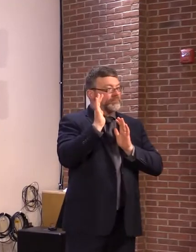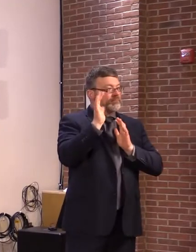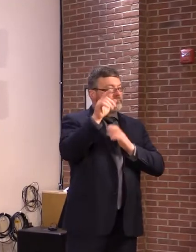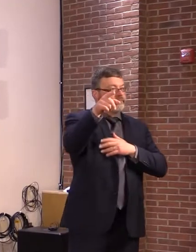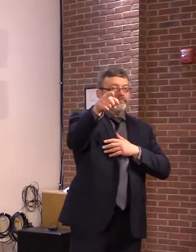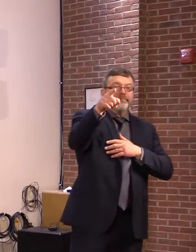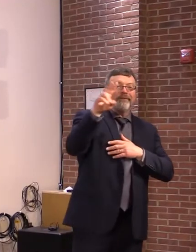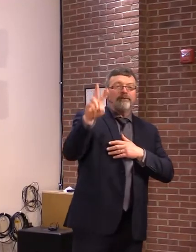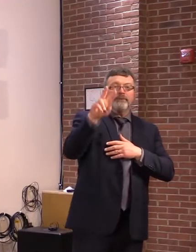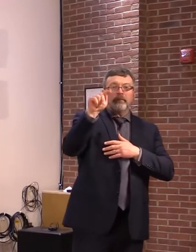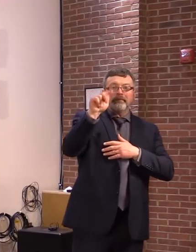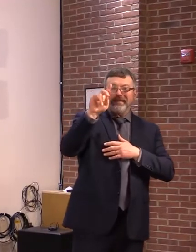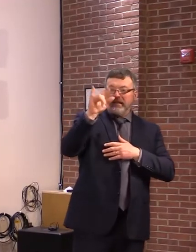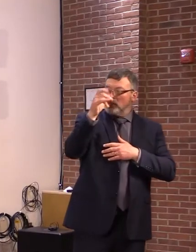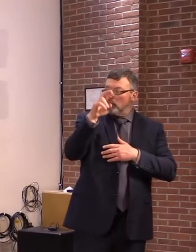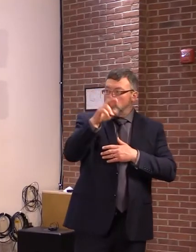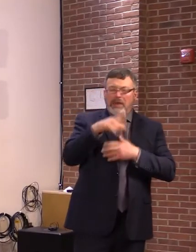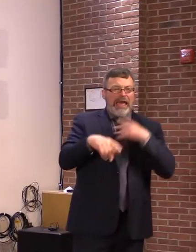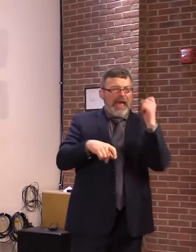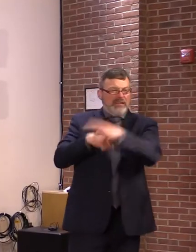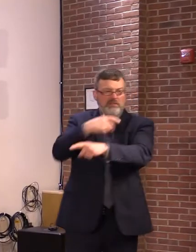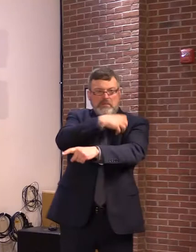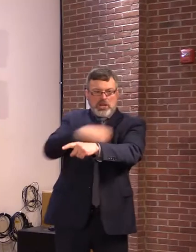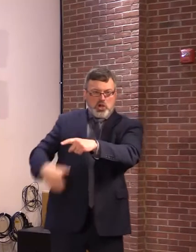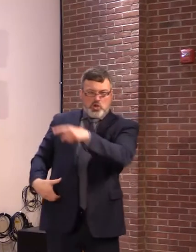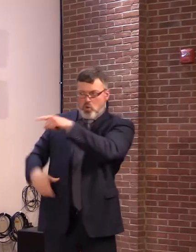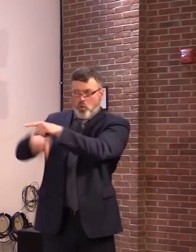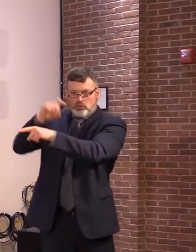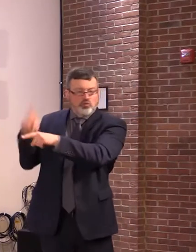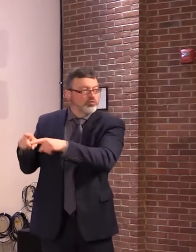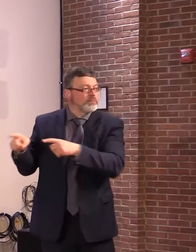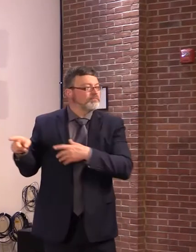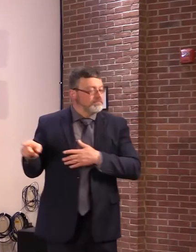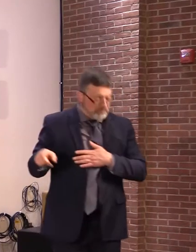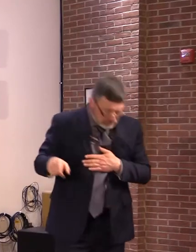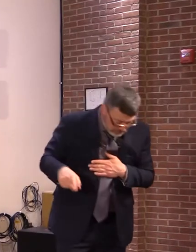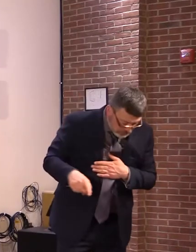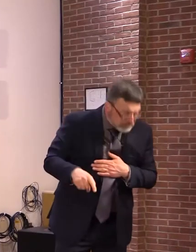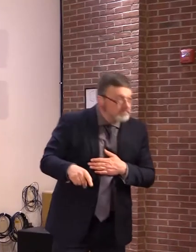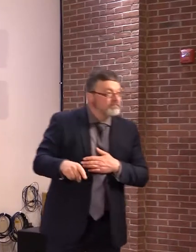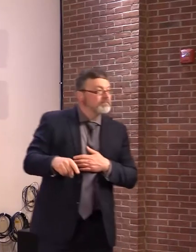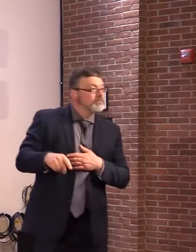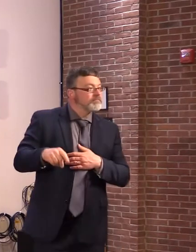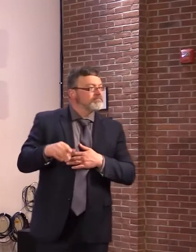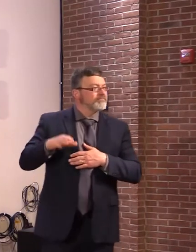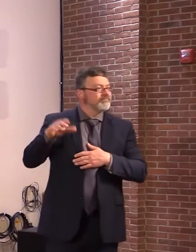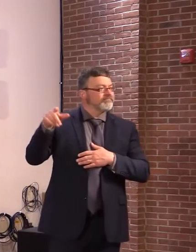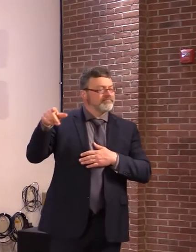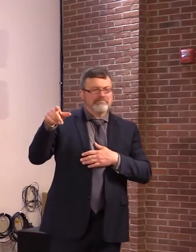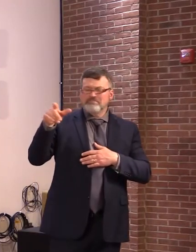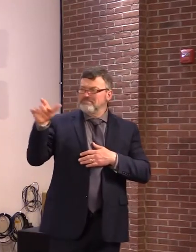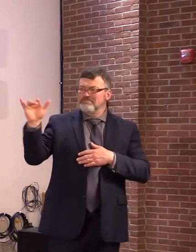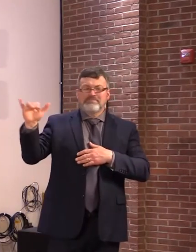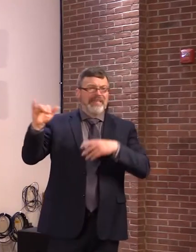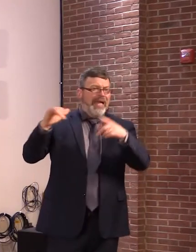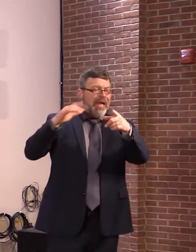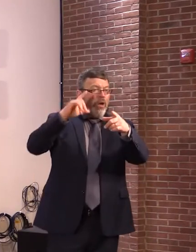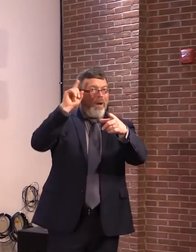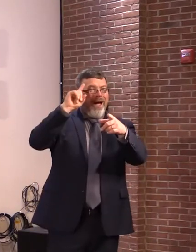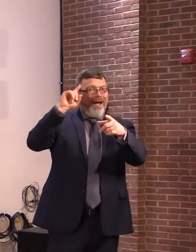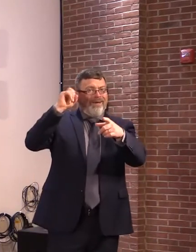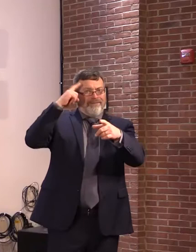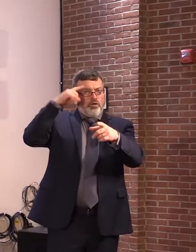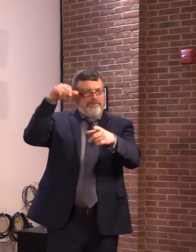how did I sustain Governor Scott's veto on the fiscal deduction? the charter change do your response?